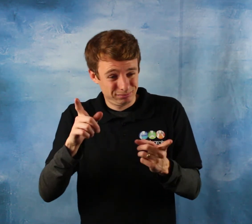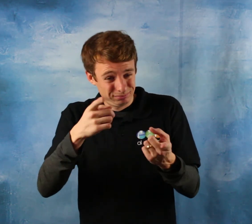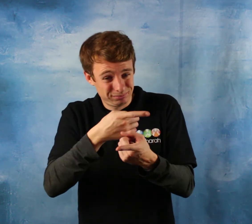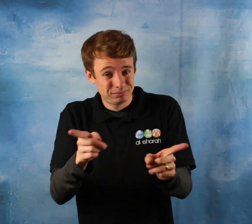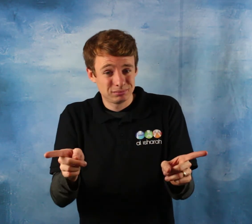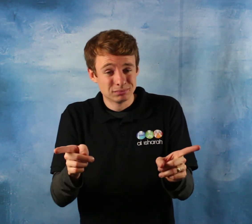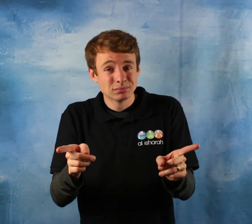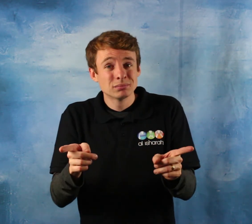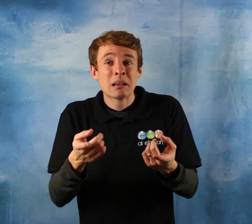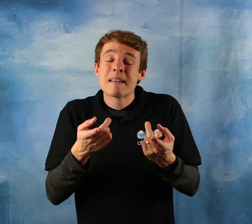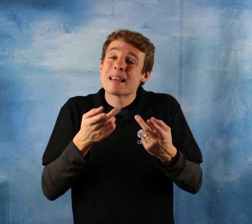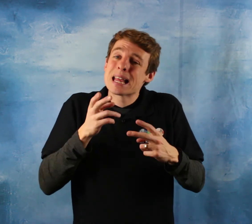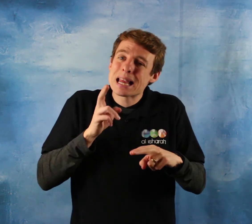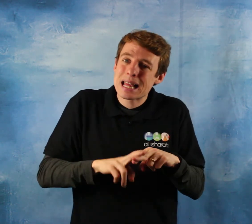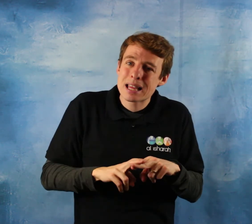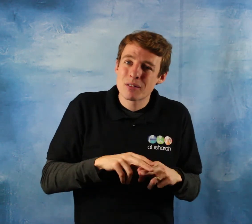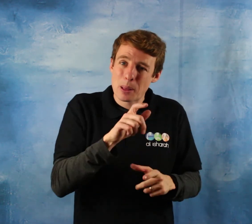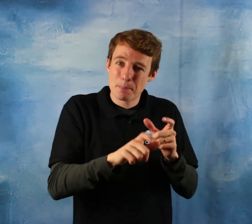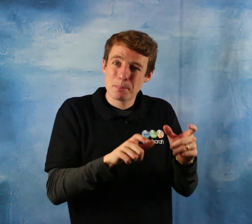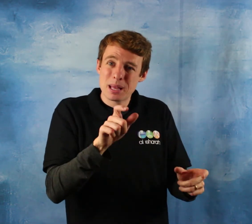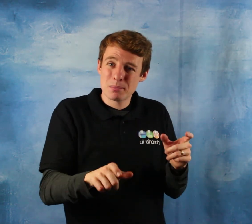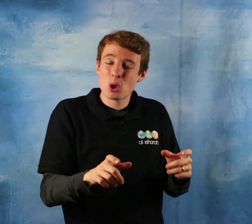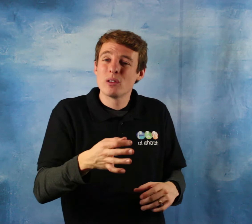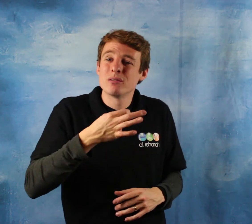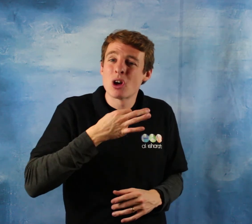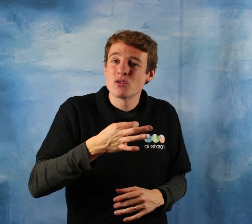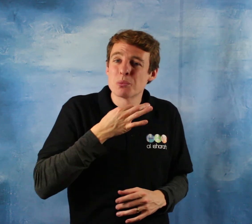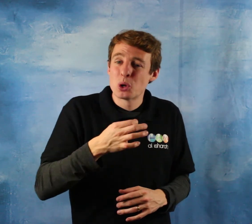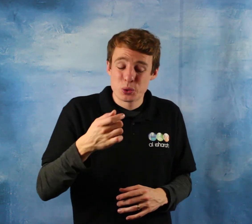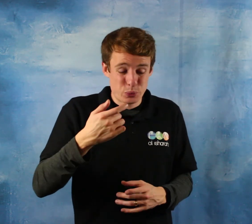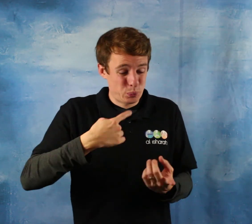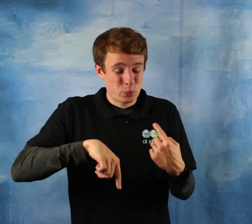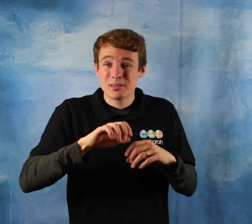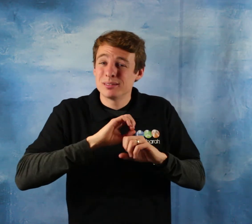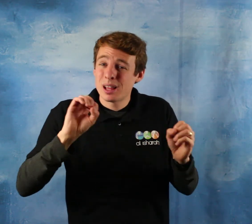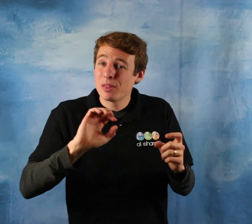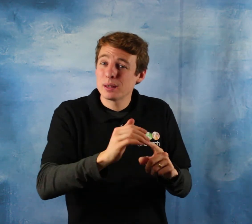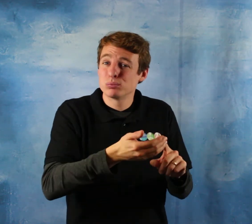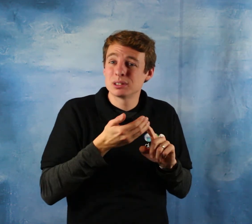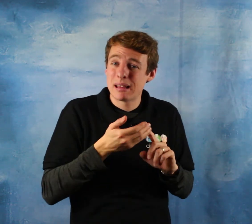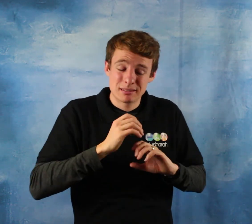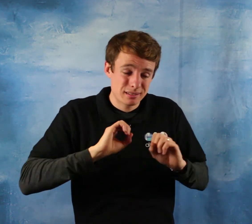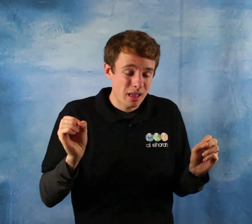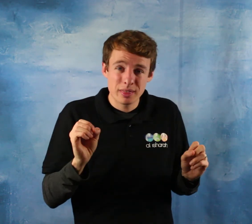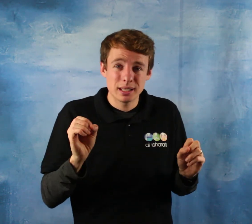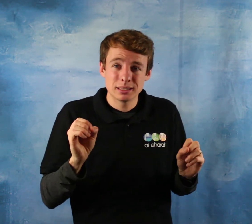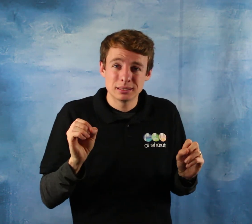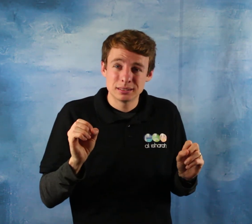encouraging victims of abuse to contact the relative authorities to bring an end to the violence and to provide them with